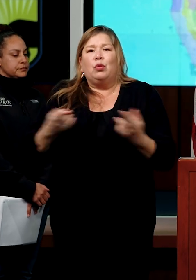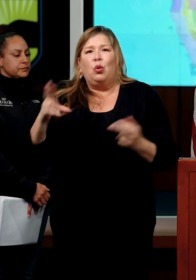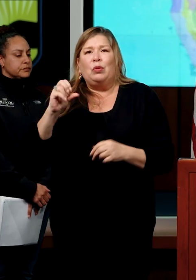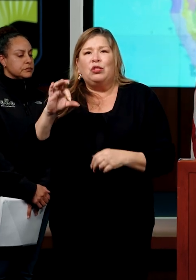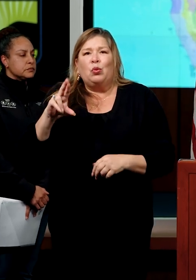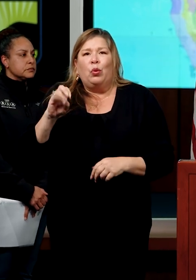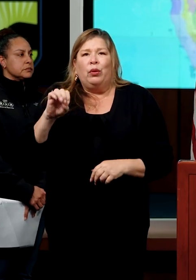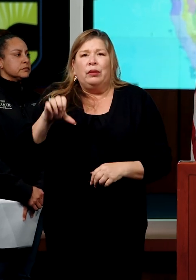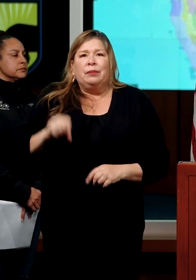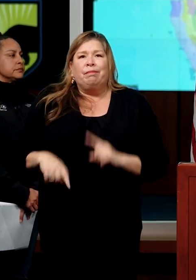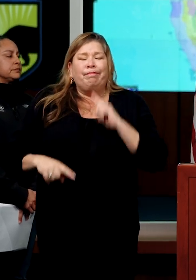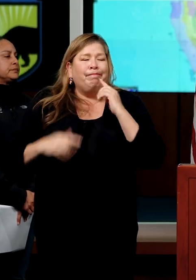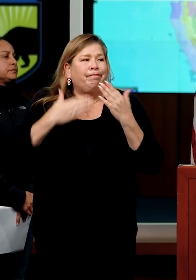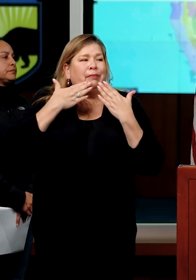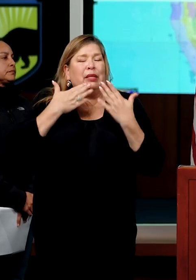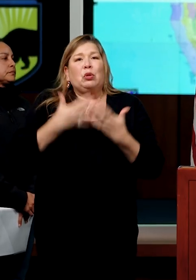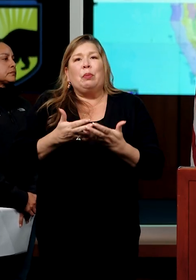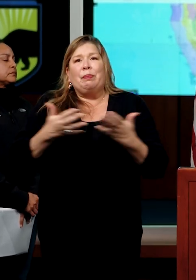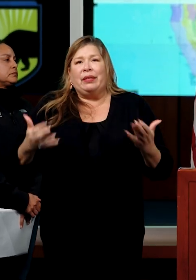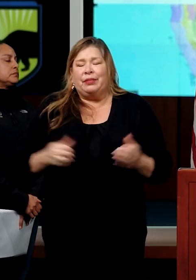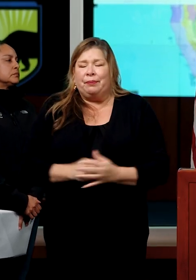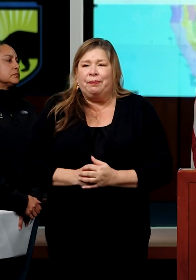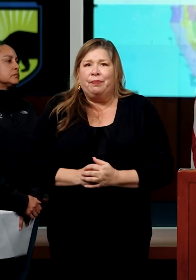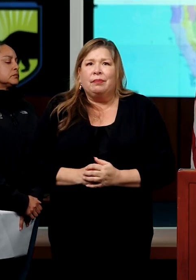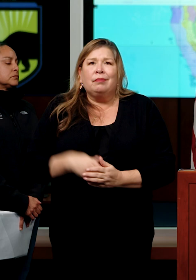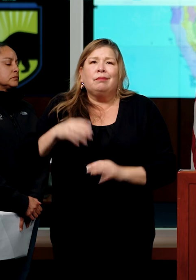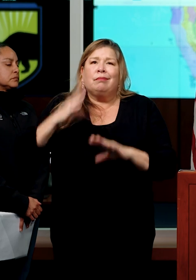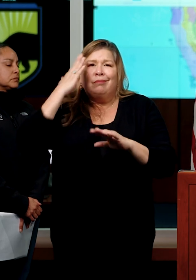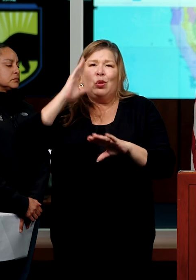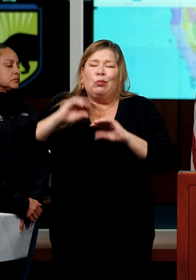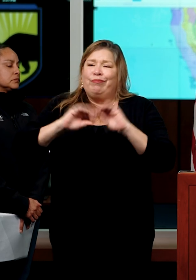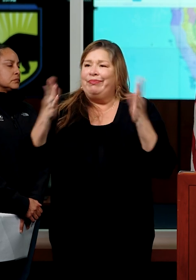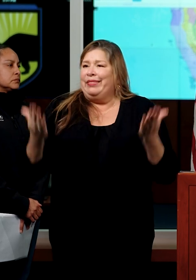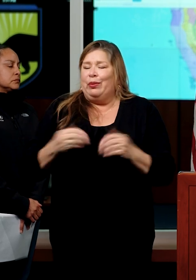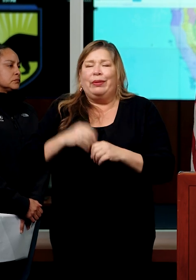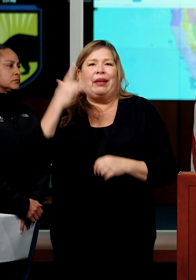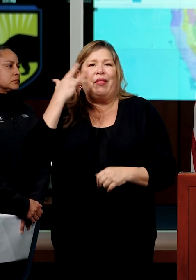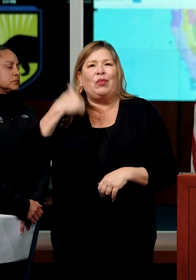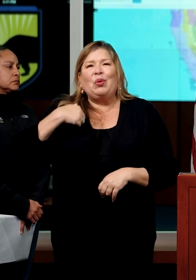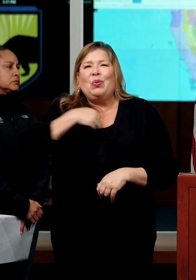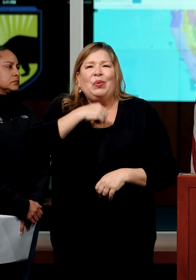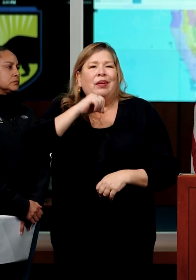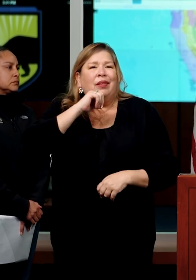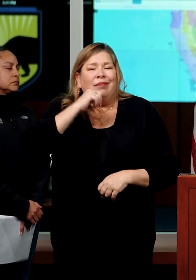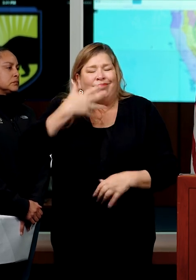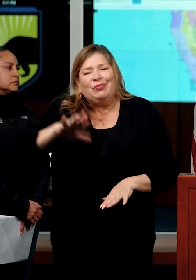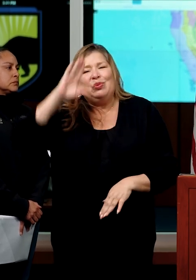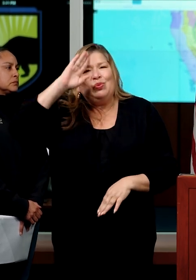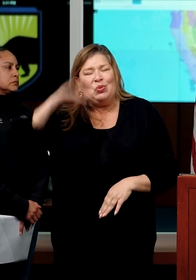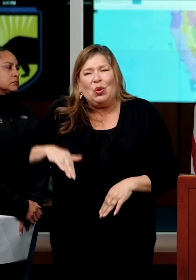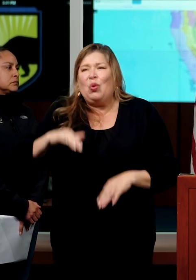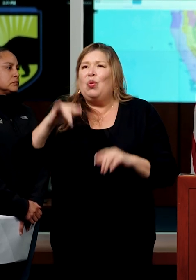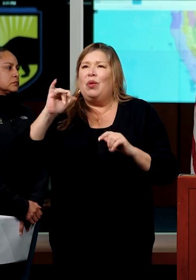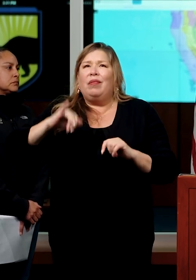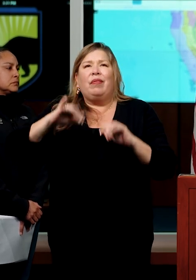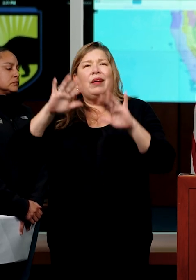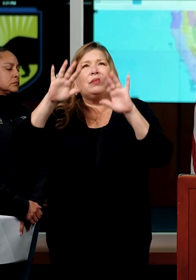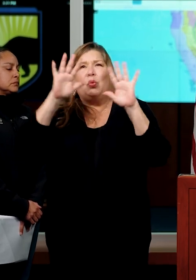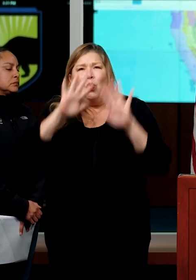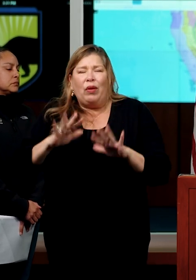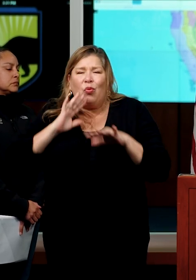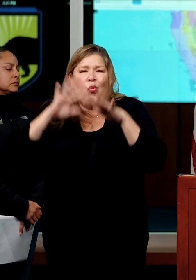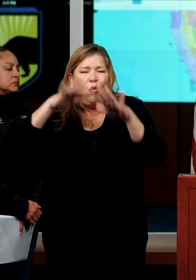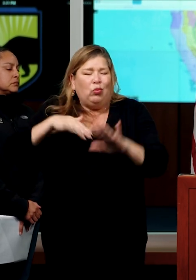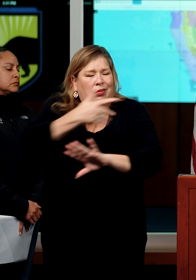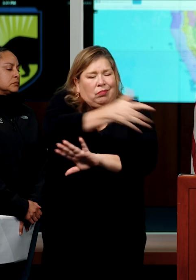Thanks so much, Nancy. Clearly, Californians are no stranger to these big winter storms coming off the Pacific. Although at the same time, we